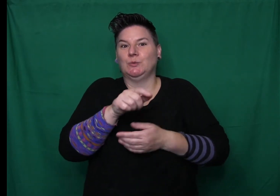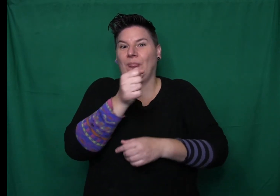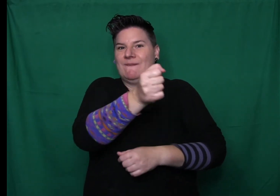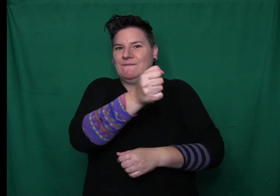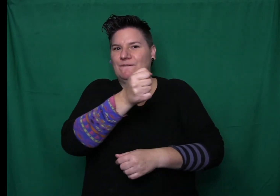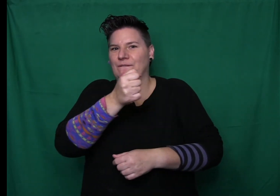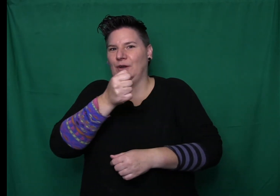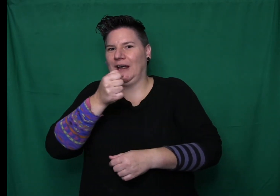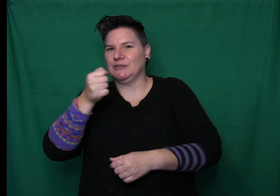refrigerator, Centauri.